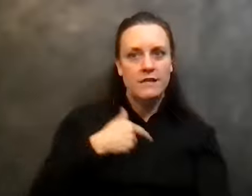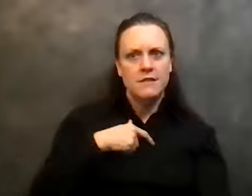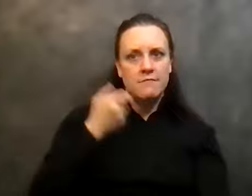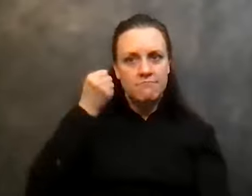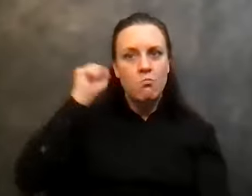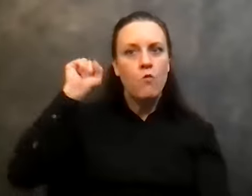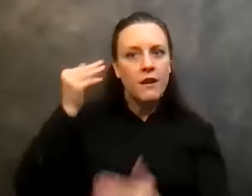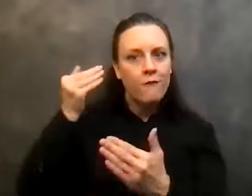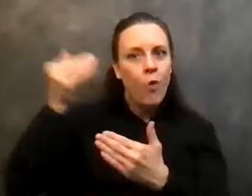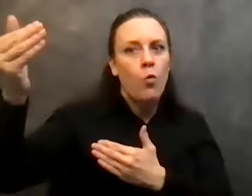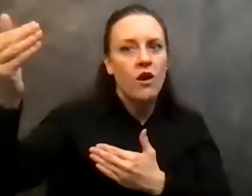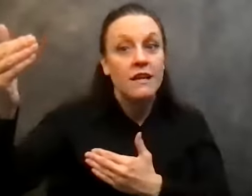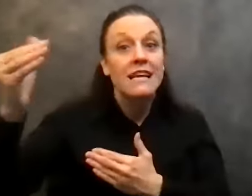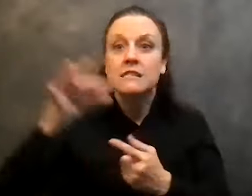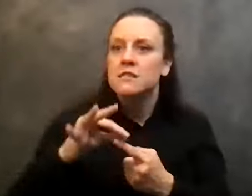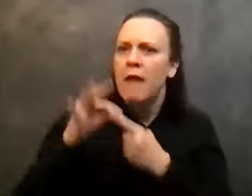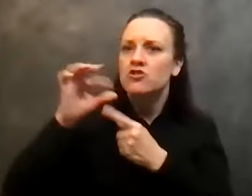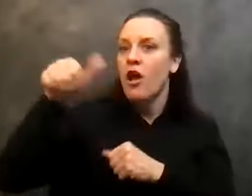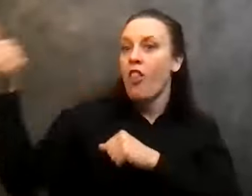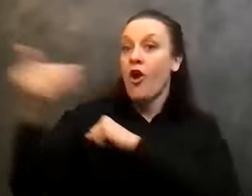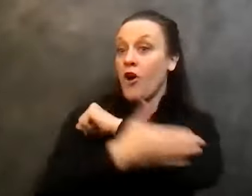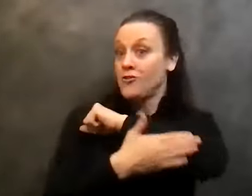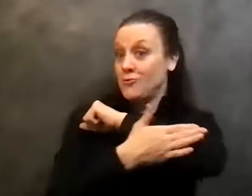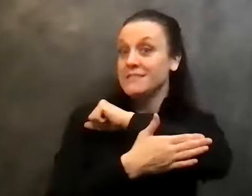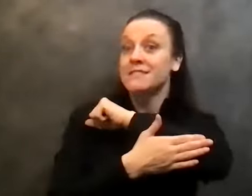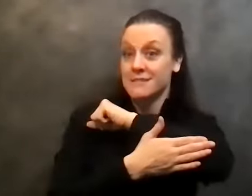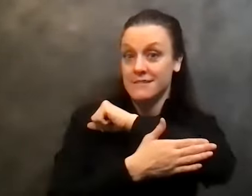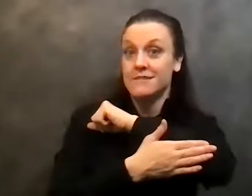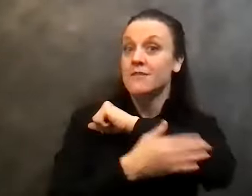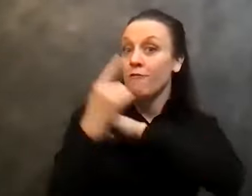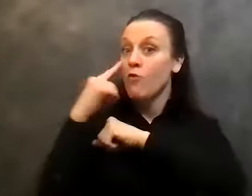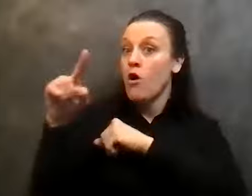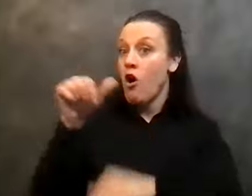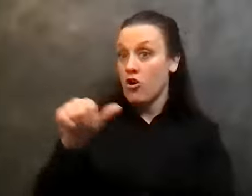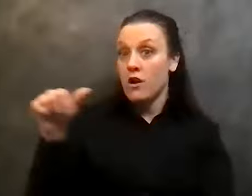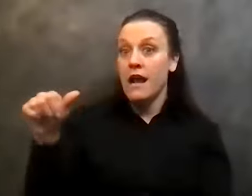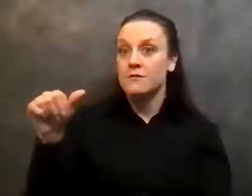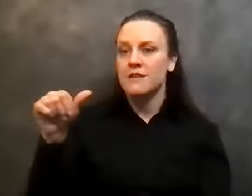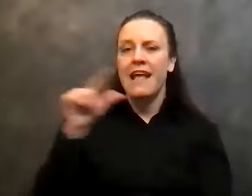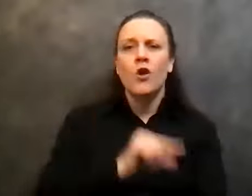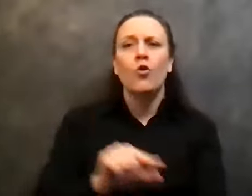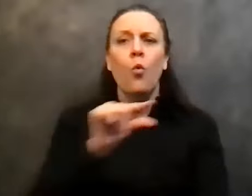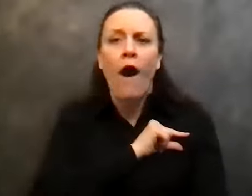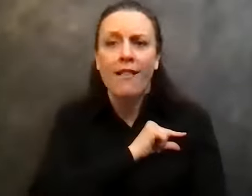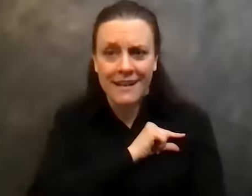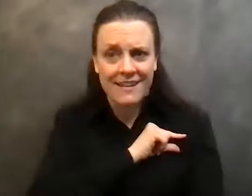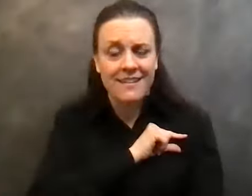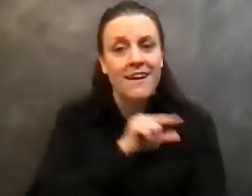especially in other countries, as far as, uh, is Alcoholics Anonymous and the quality of Alcoholics Anonymous.